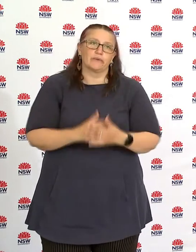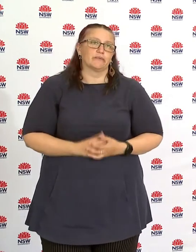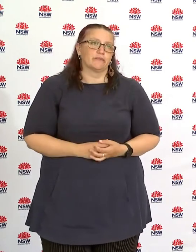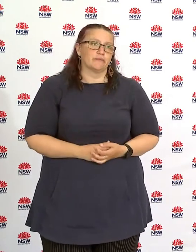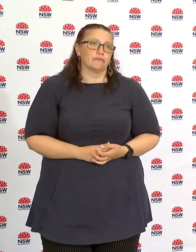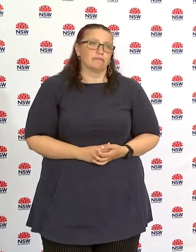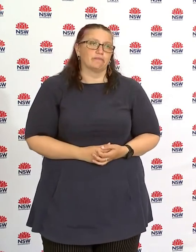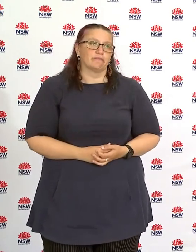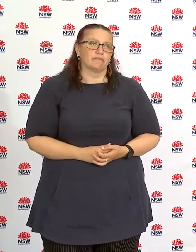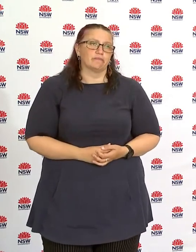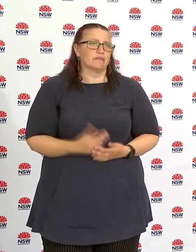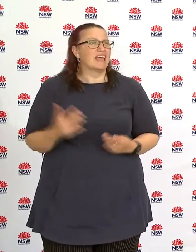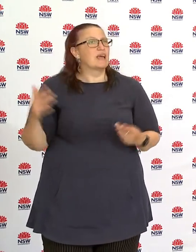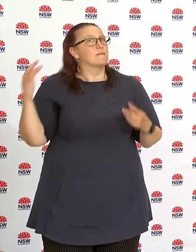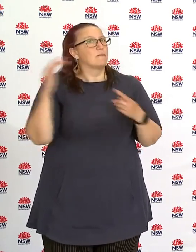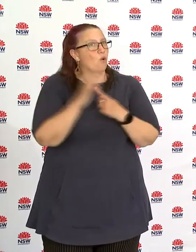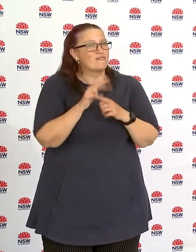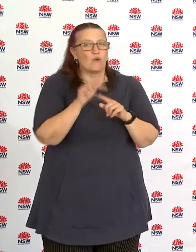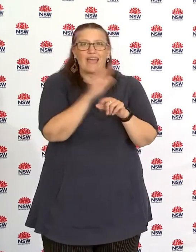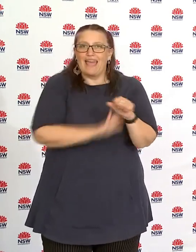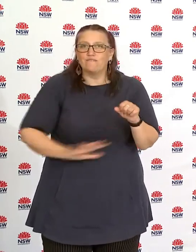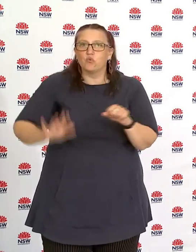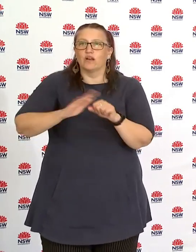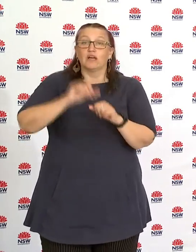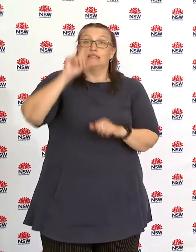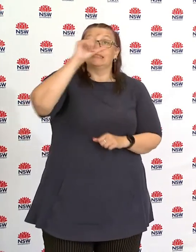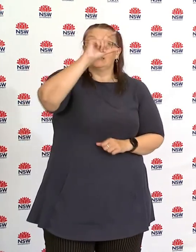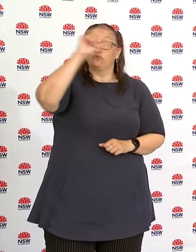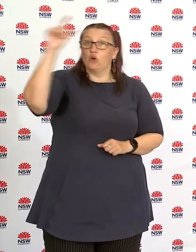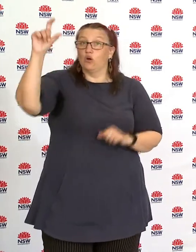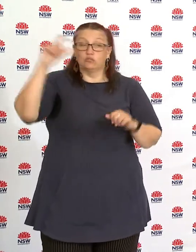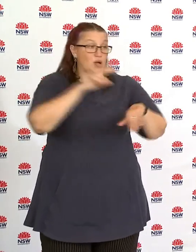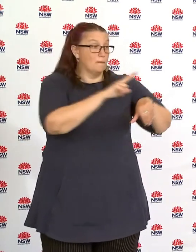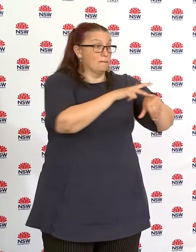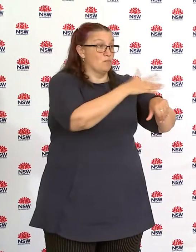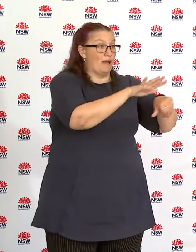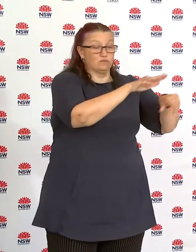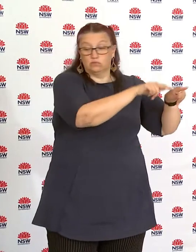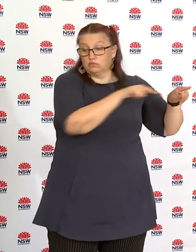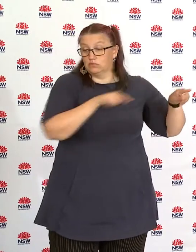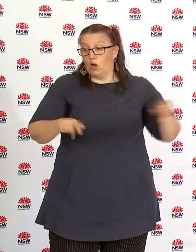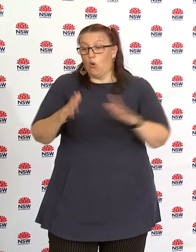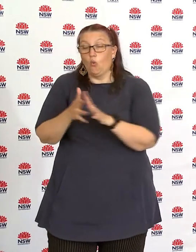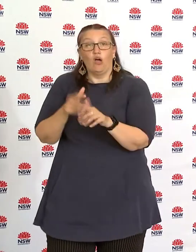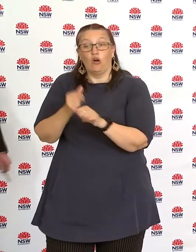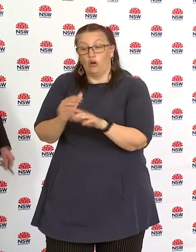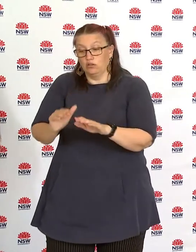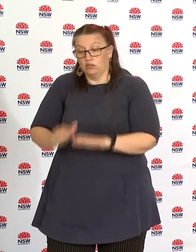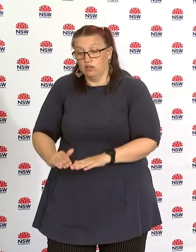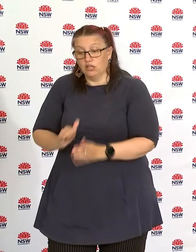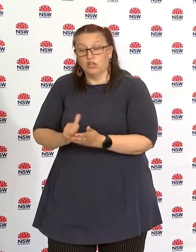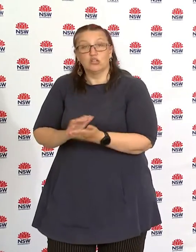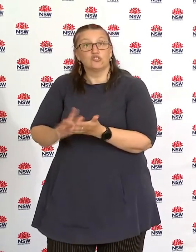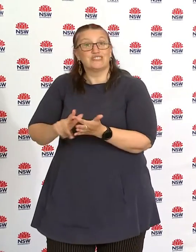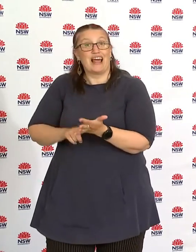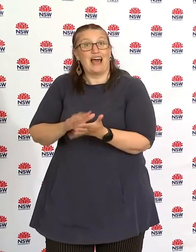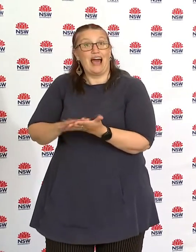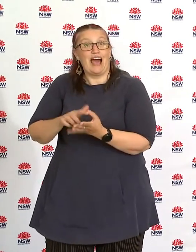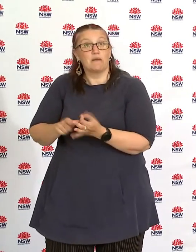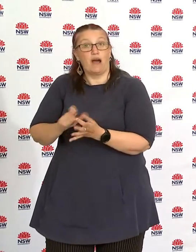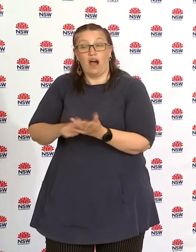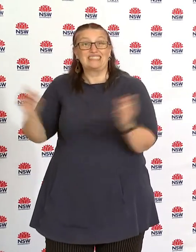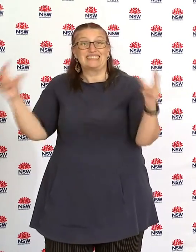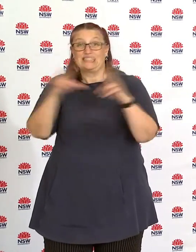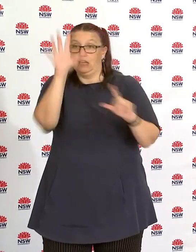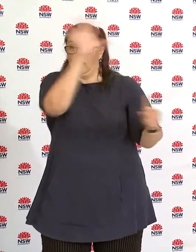across greater sydney the central coast blue mountains shell harbour and wollongong do not leave your house unless you absolutely have to that is the